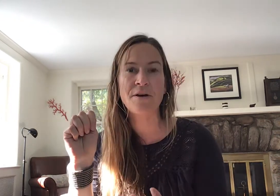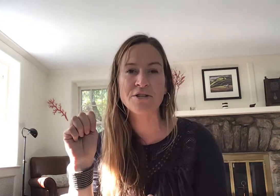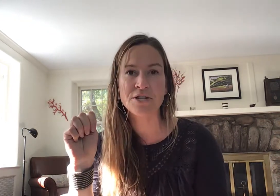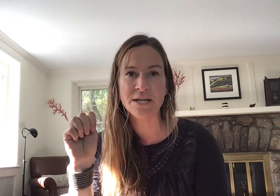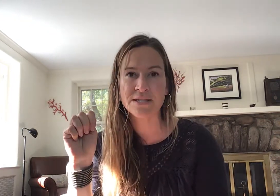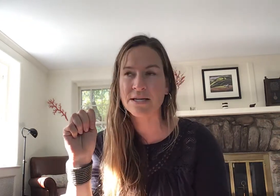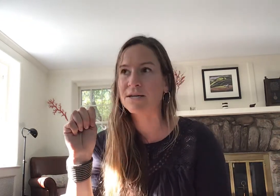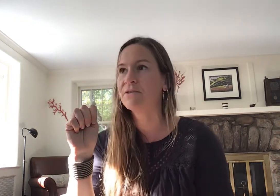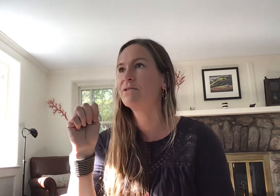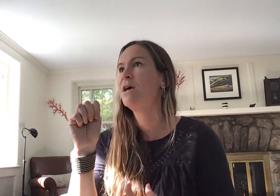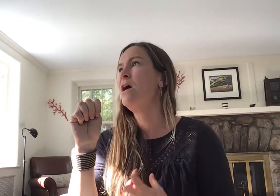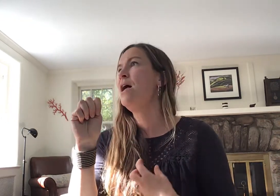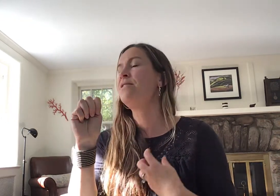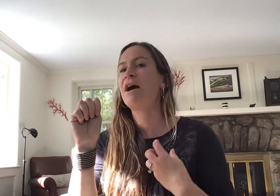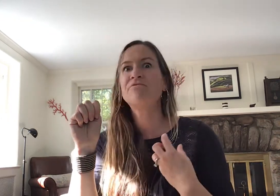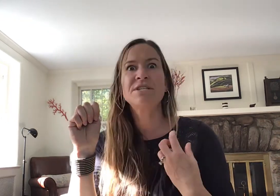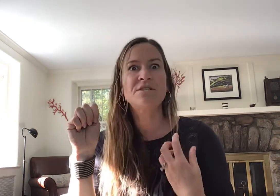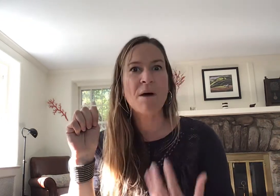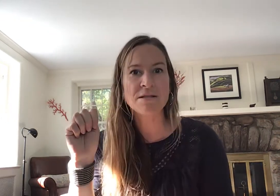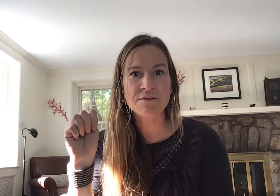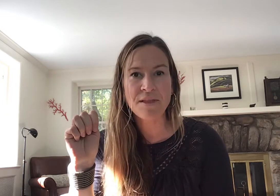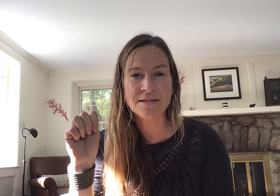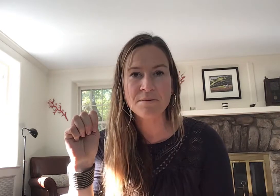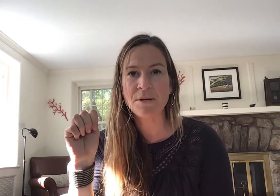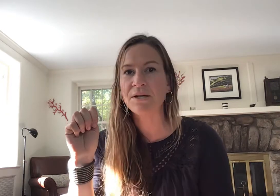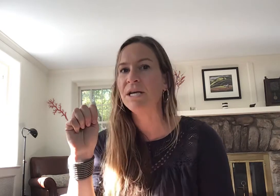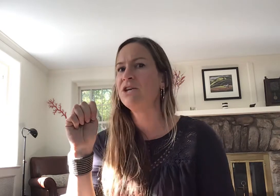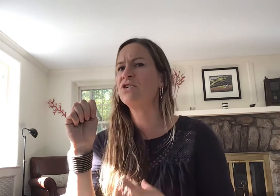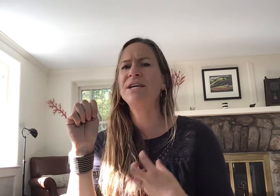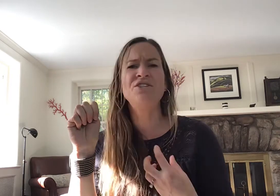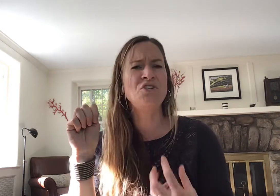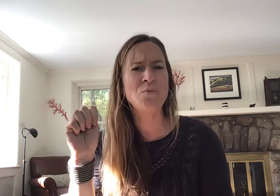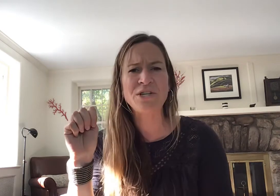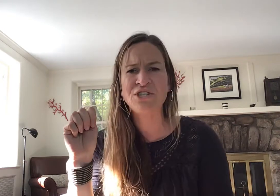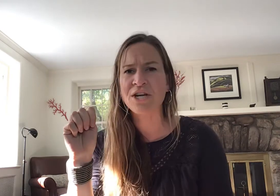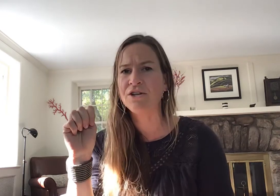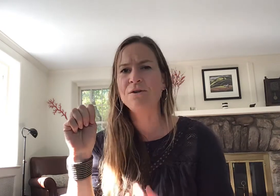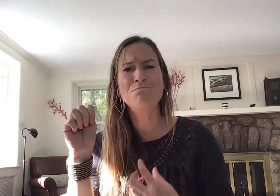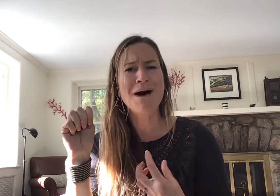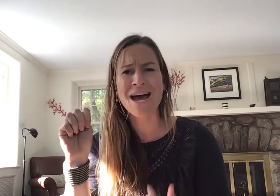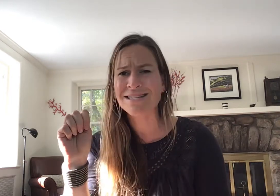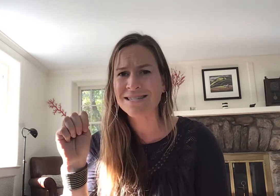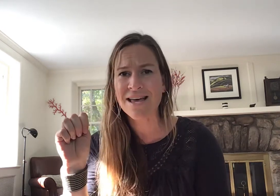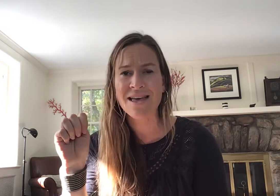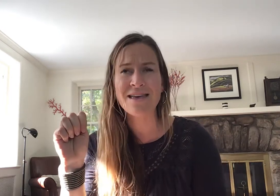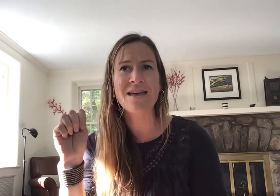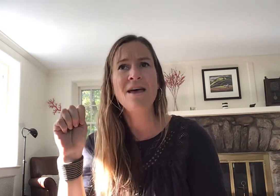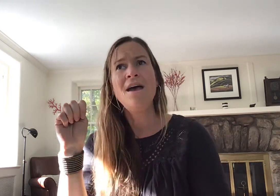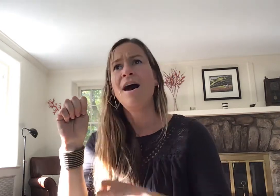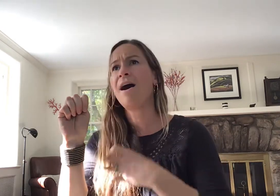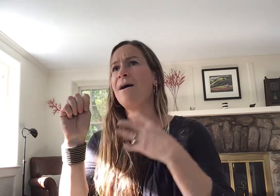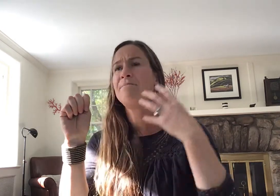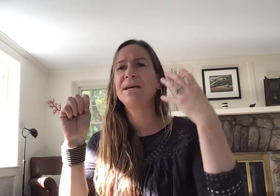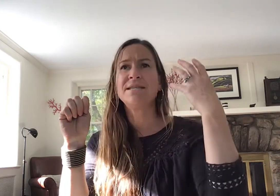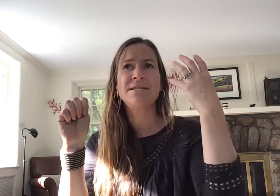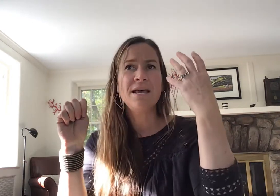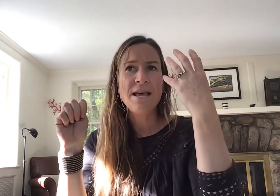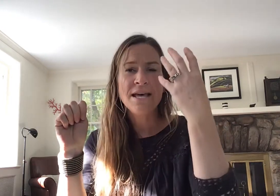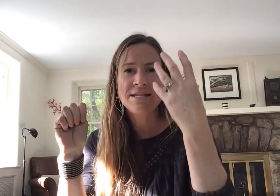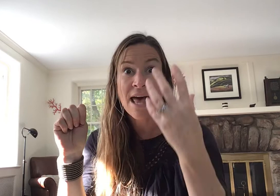functioning skills that response flexibility your intuition your mind sight it's it's